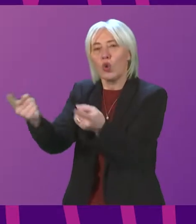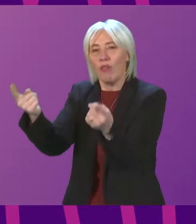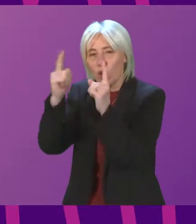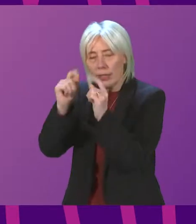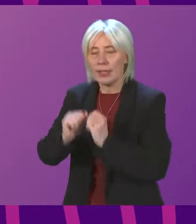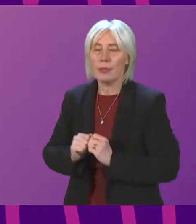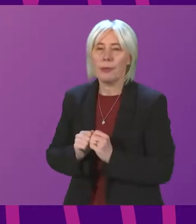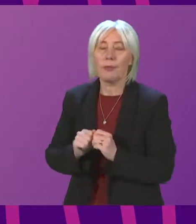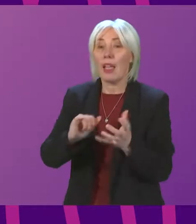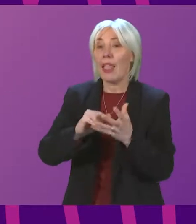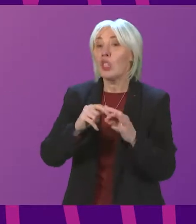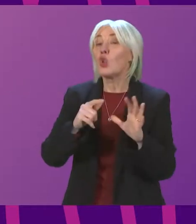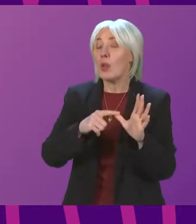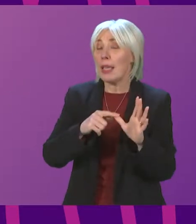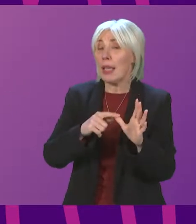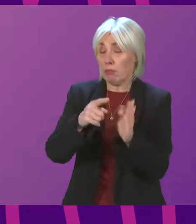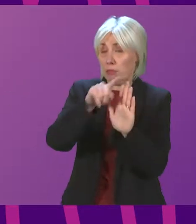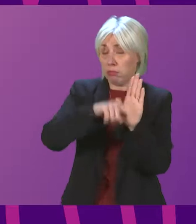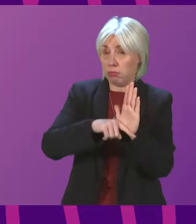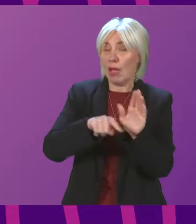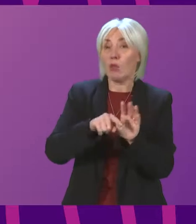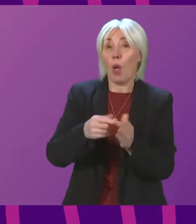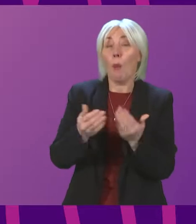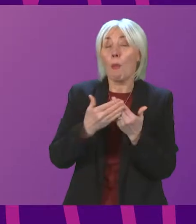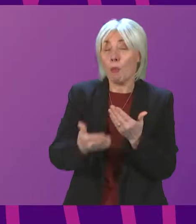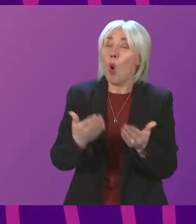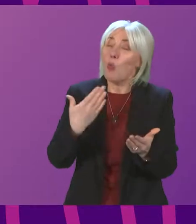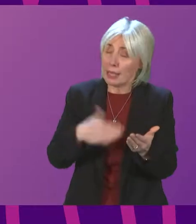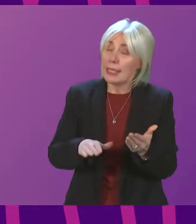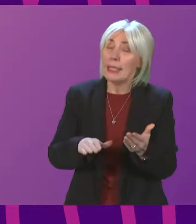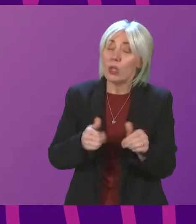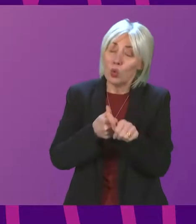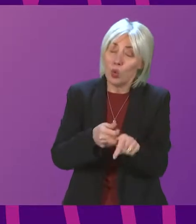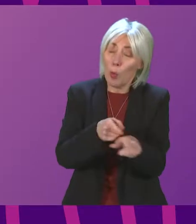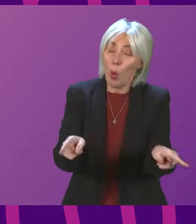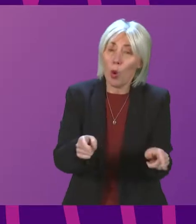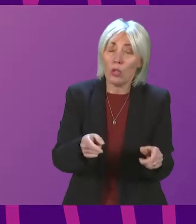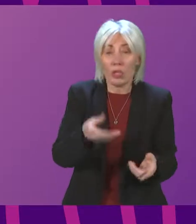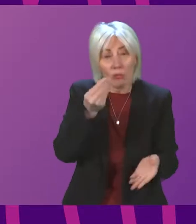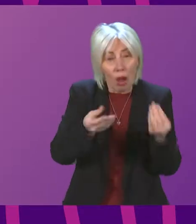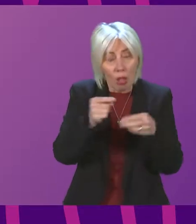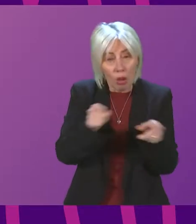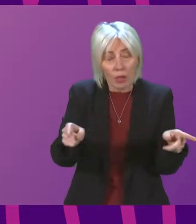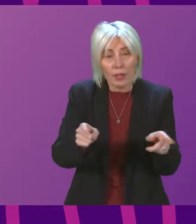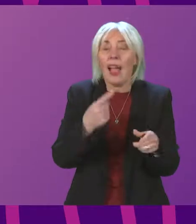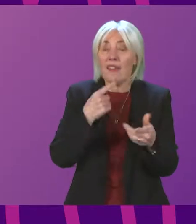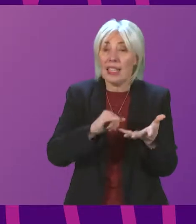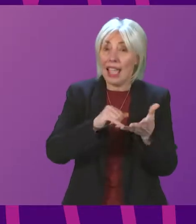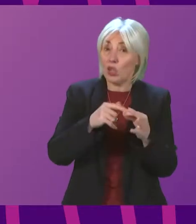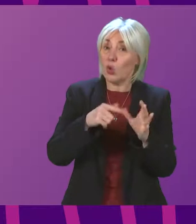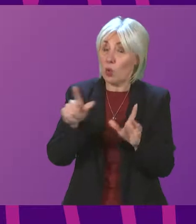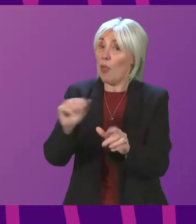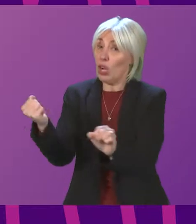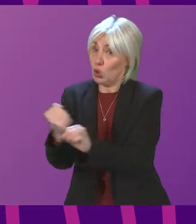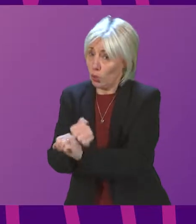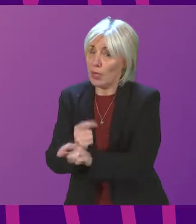measures by the SQA, I am clear that more is needed to support our young people in their learning. I have set out the measures that the SQA is taking, but